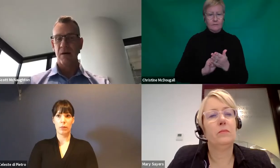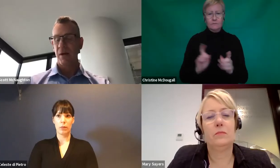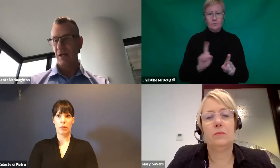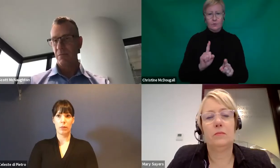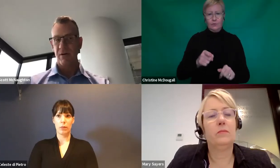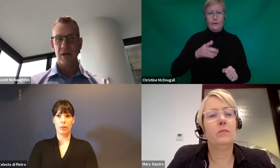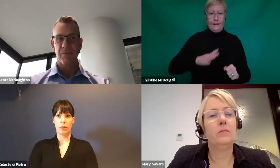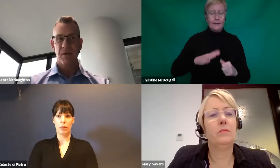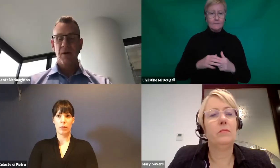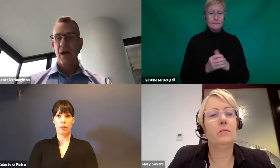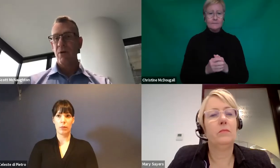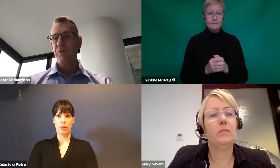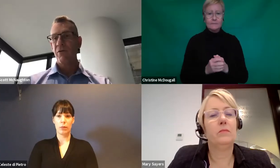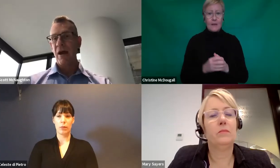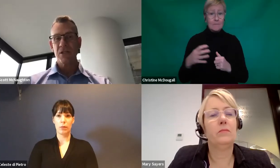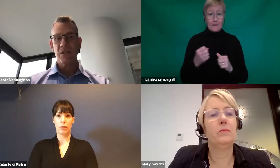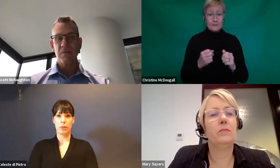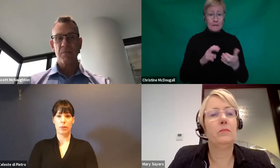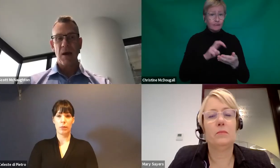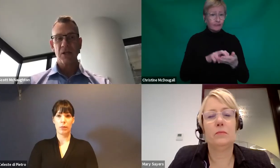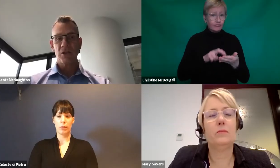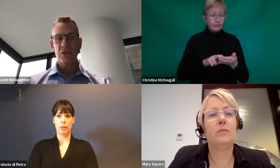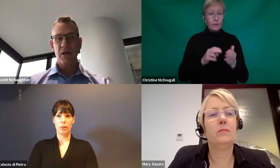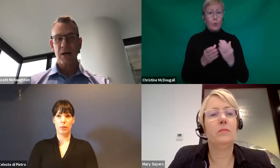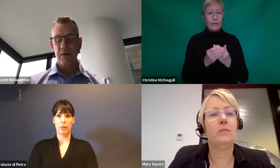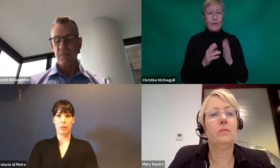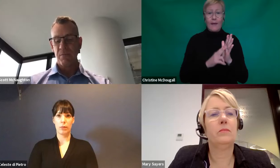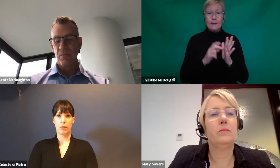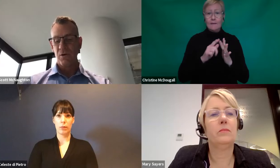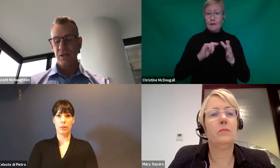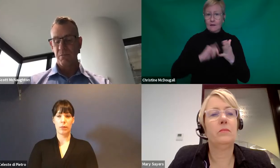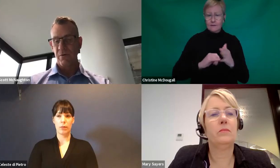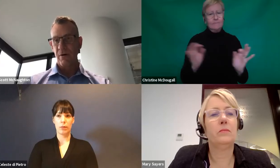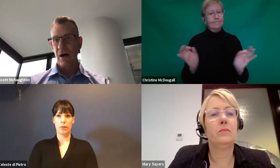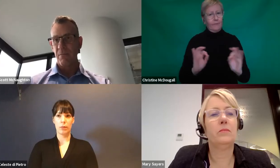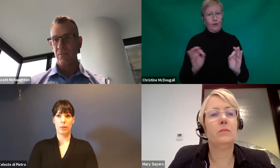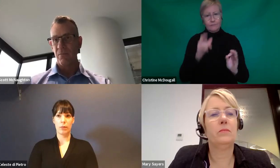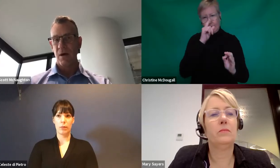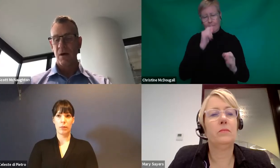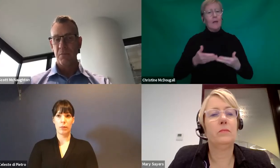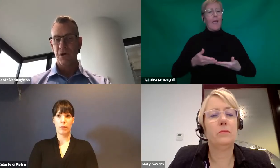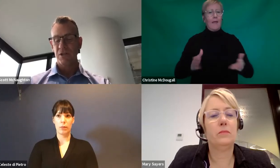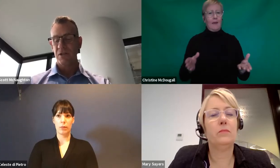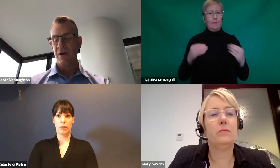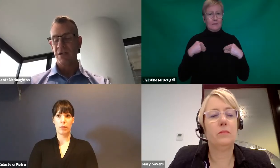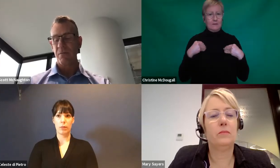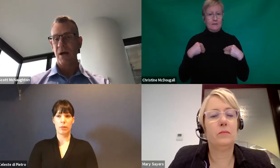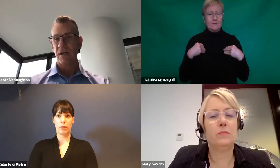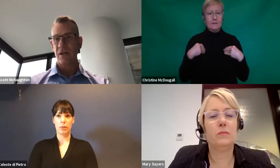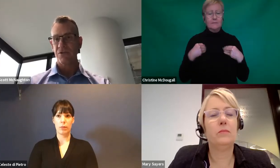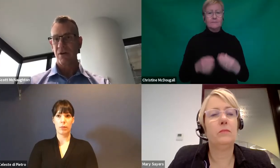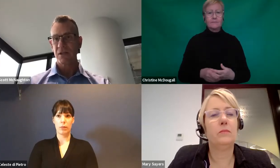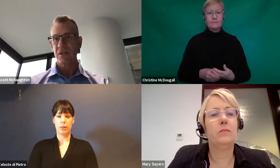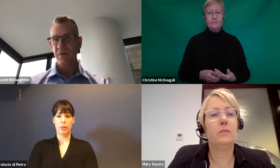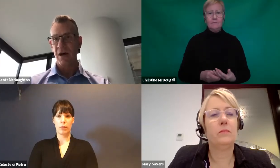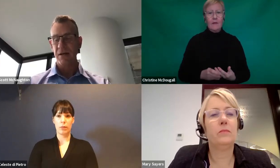provider. However, if you're agency managed, you need to purchase a device from an